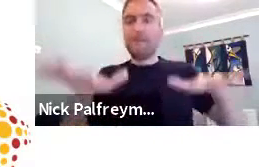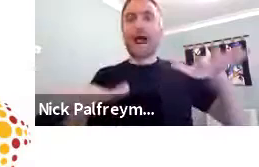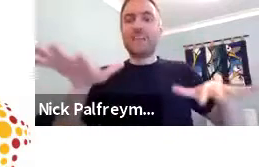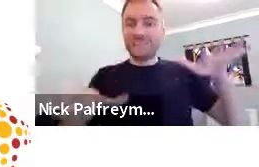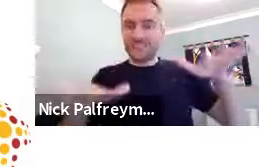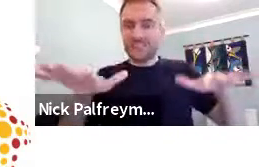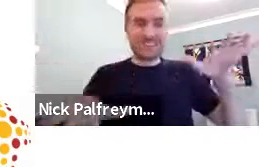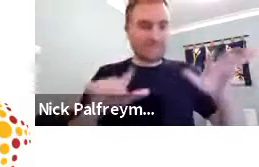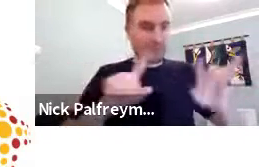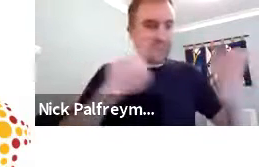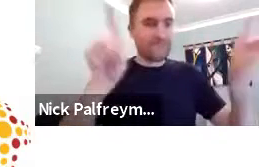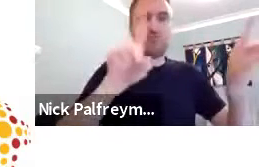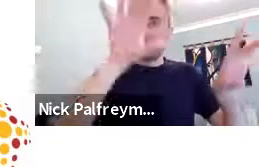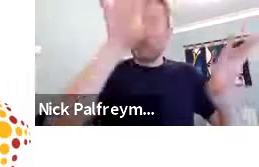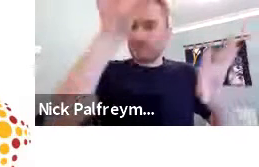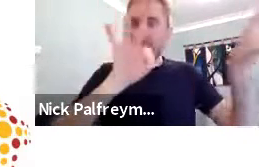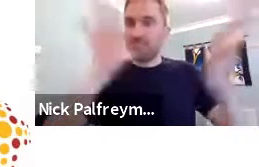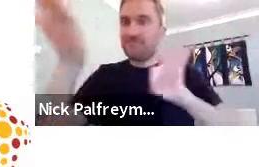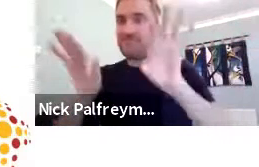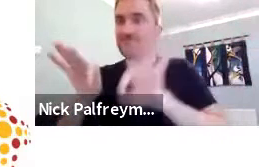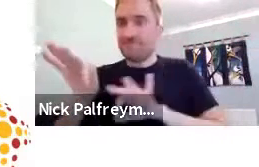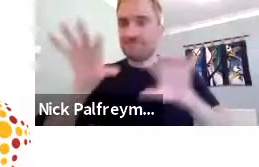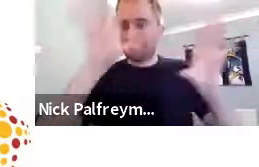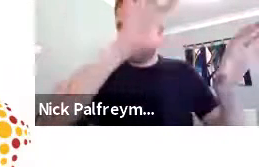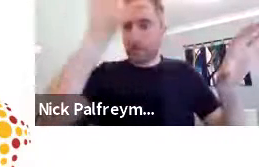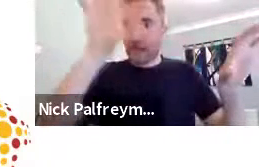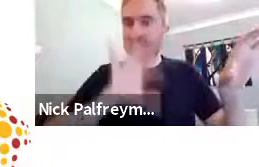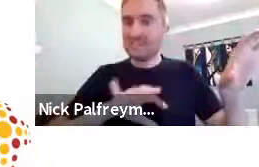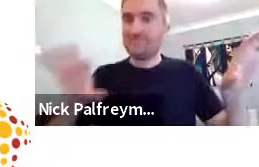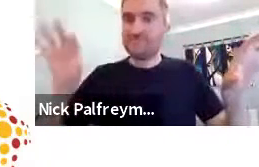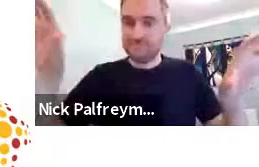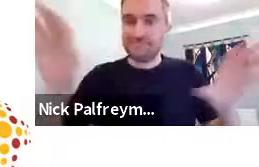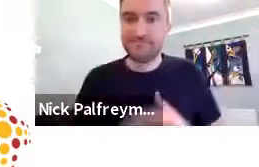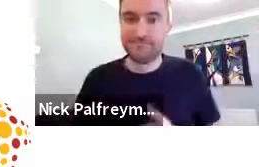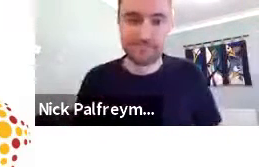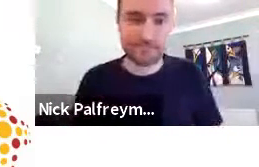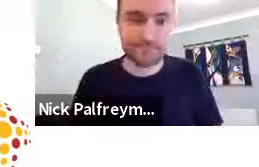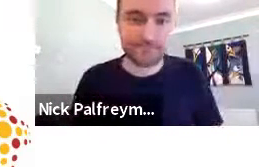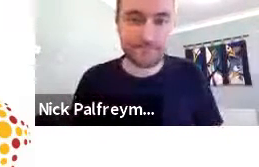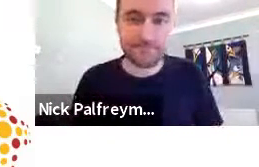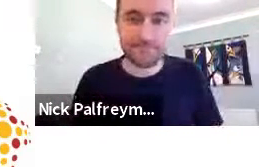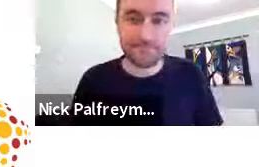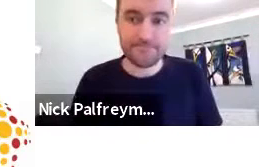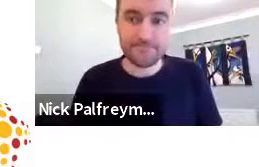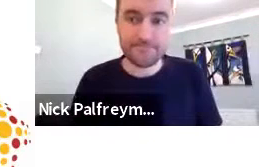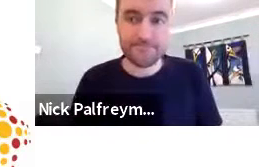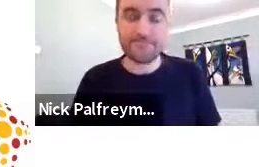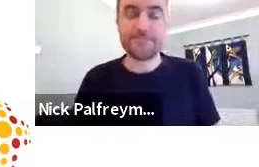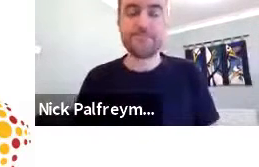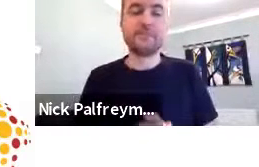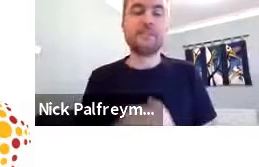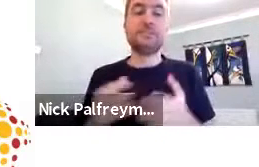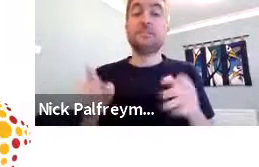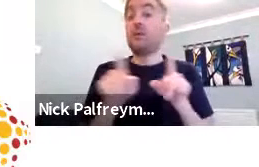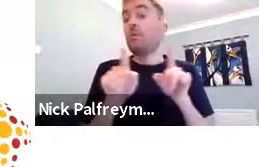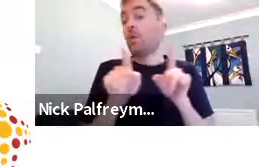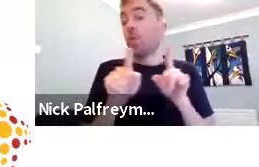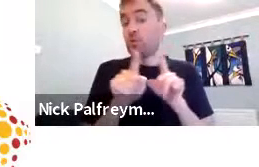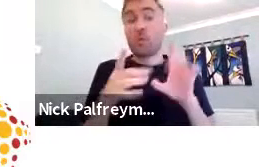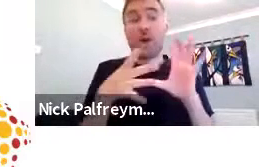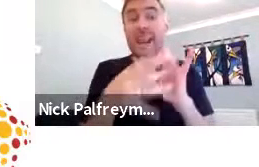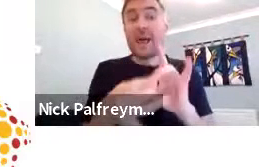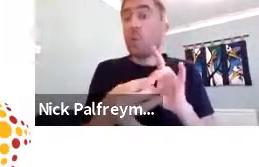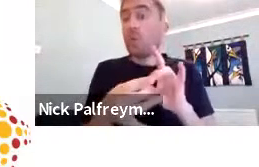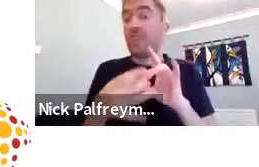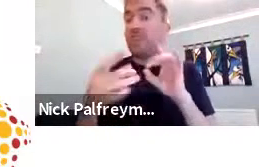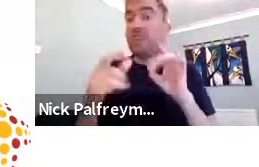to recognize that. And in doing that, find a balance and elicit the data from an array of different places, which